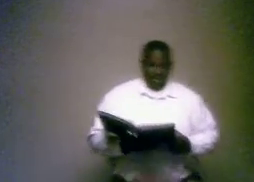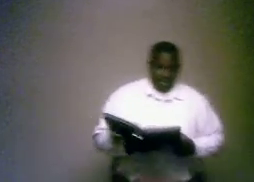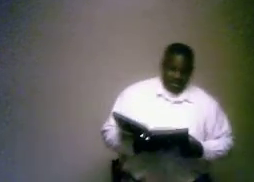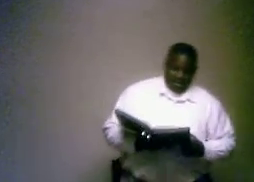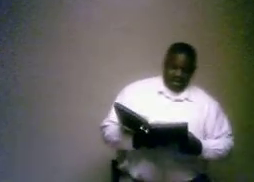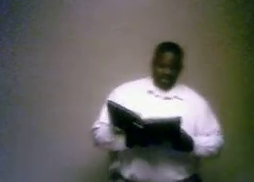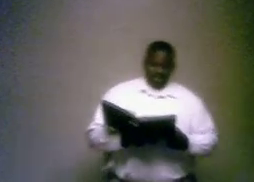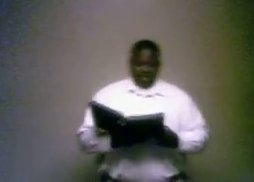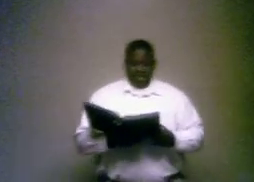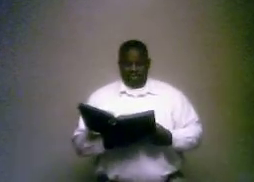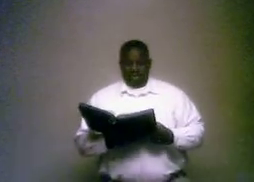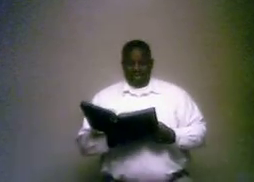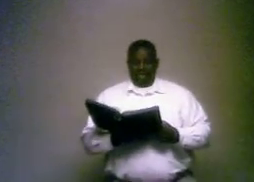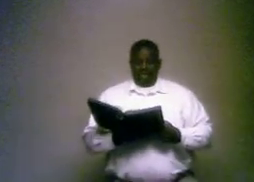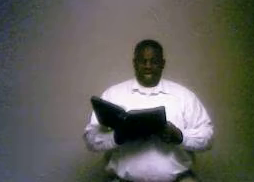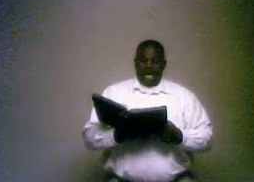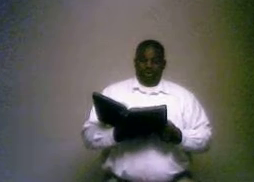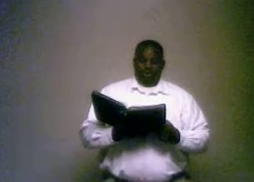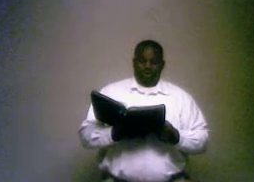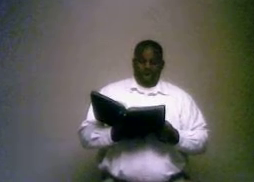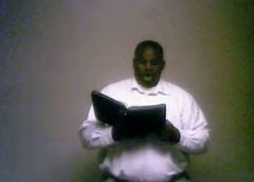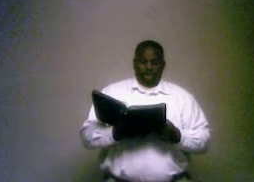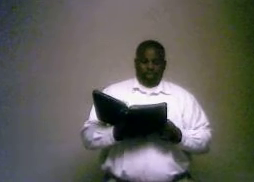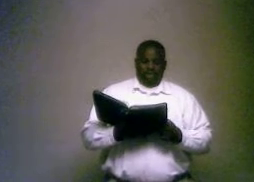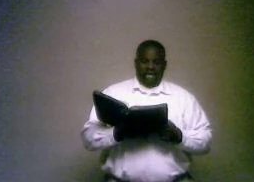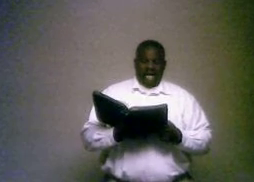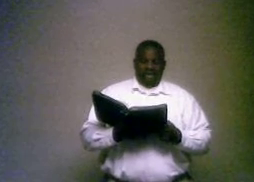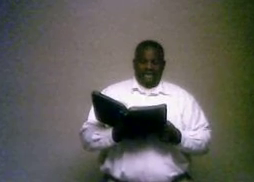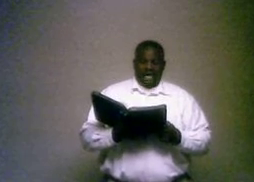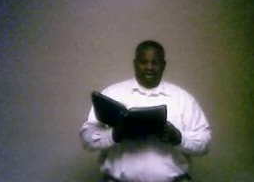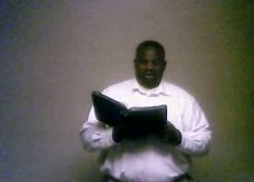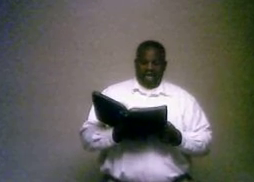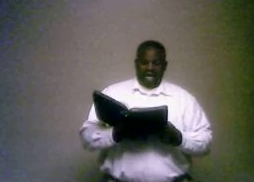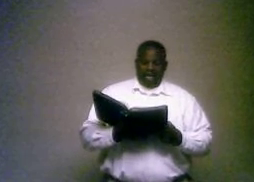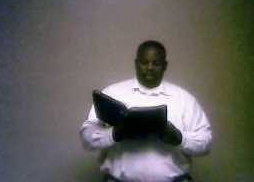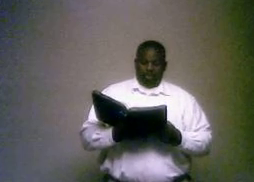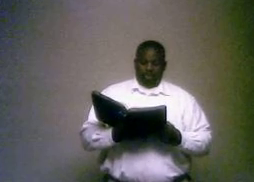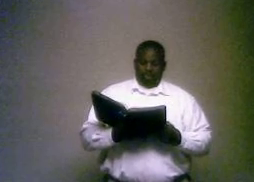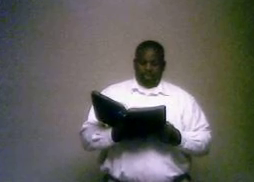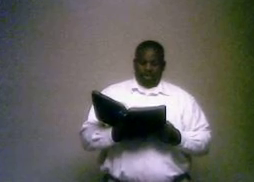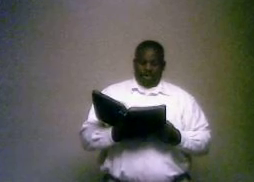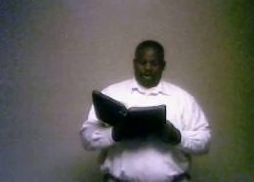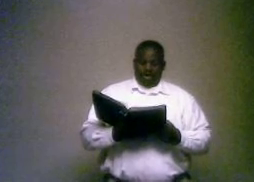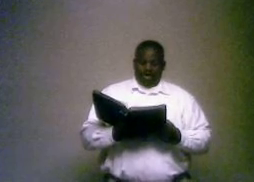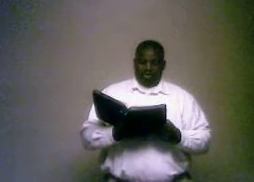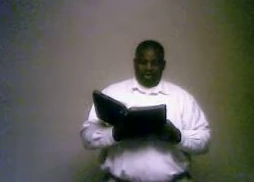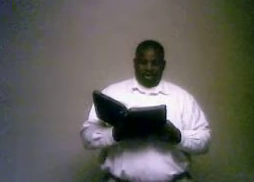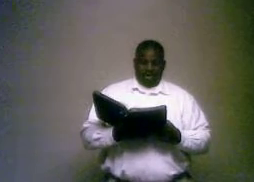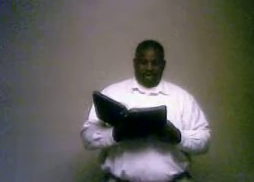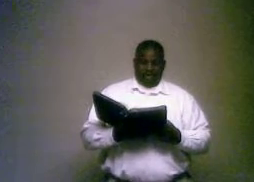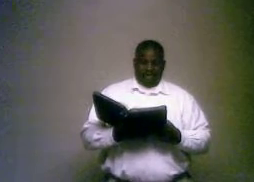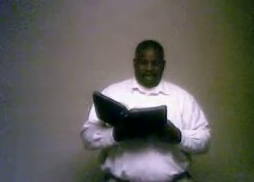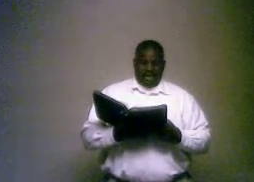Let's read on. John was clothed with camel's hair and with a girdle of skin